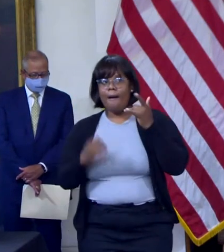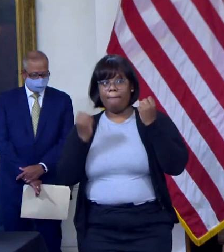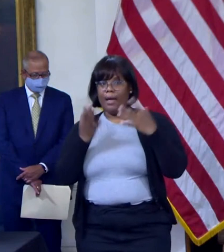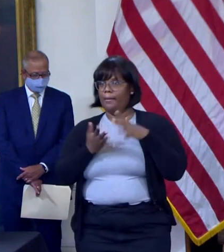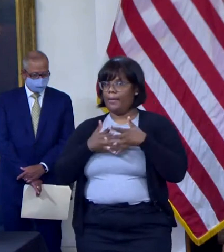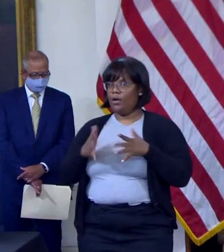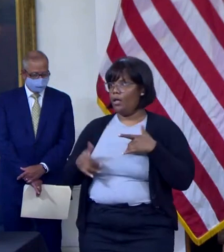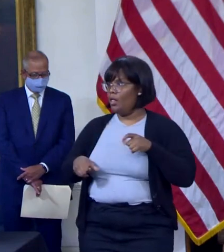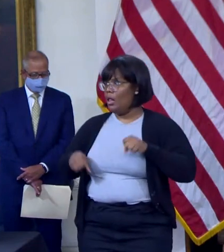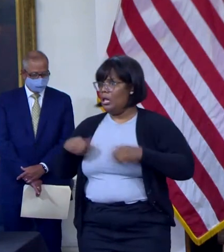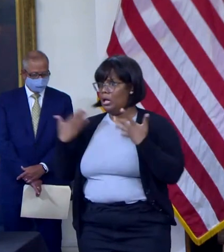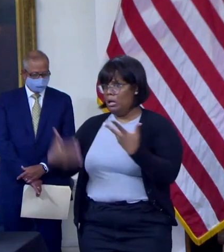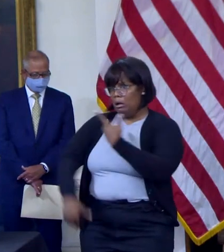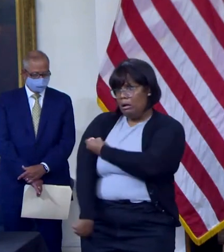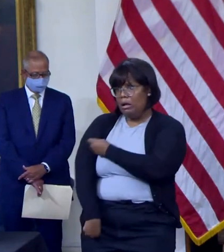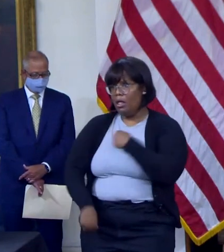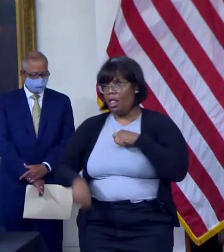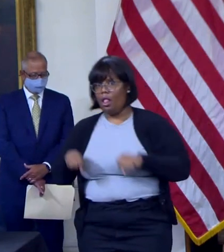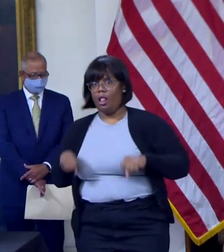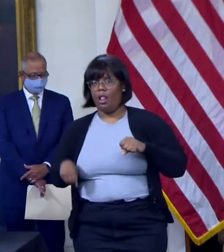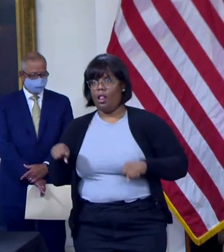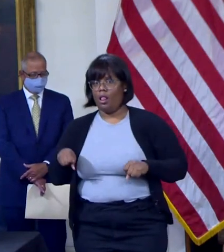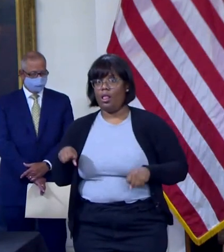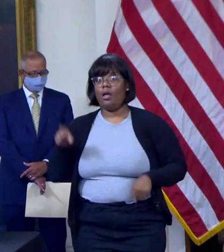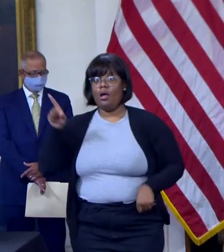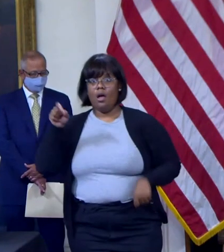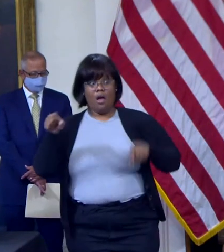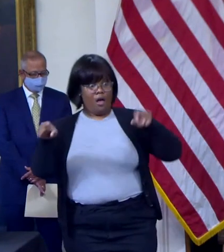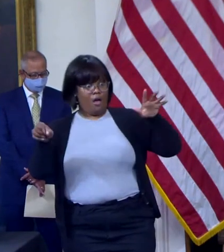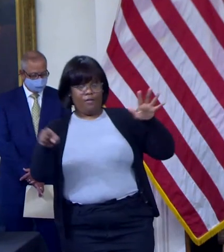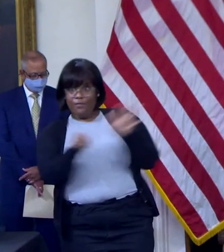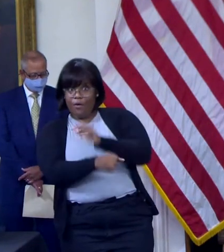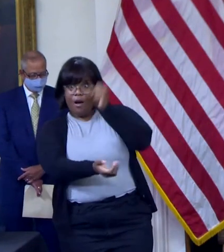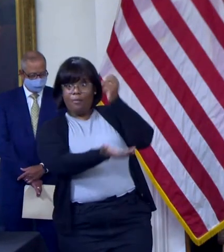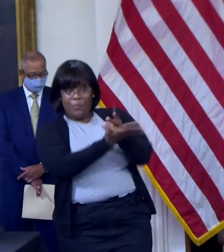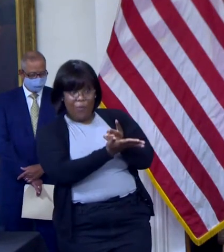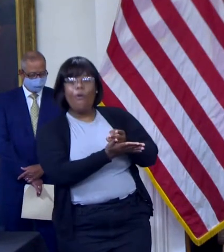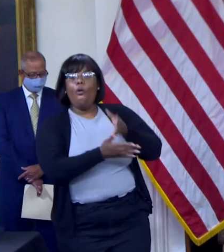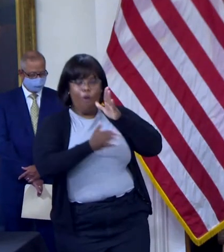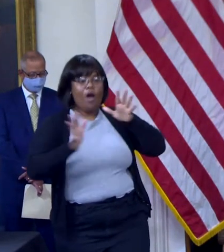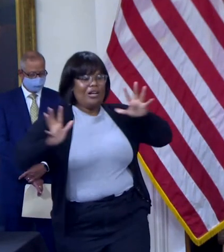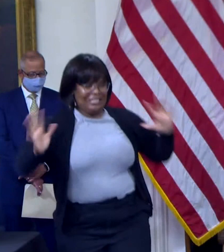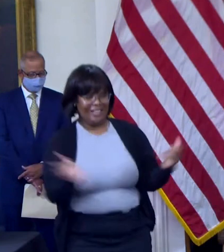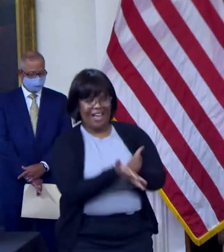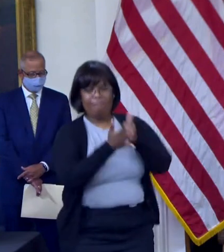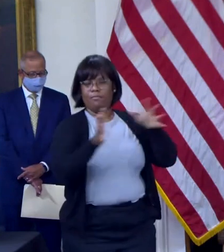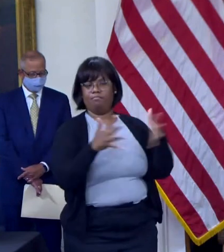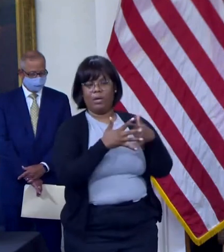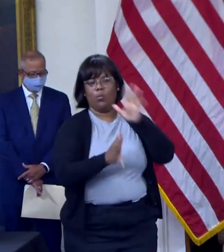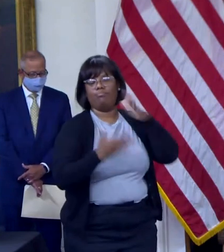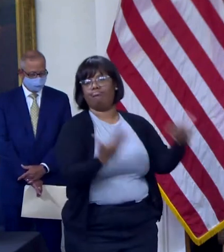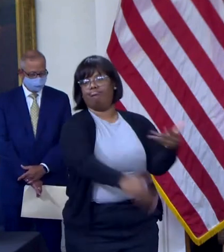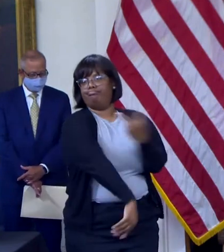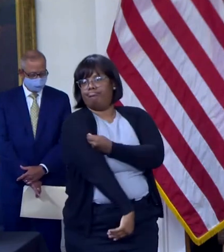hesitant. Full approval would be a significant boost to our vaccine distribution operation.